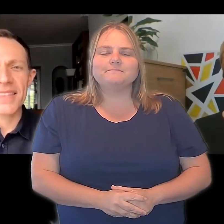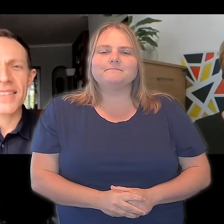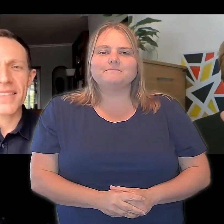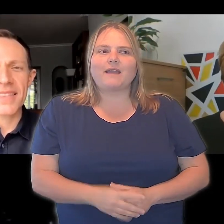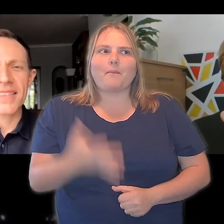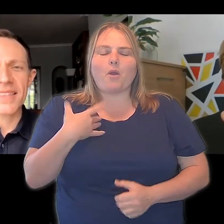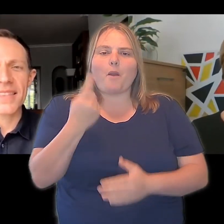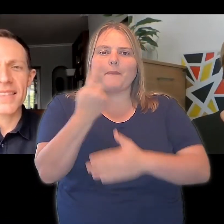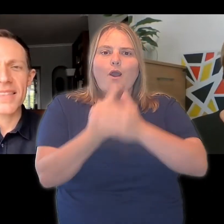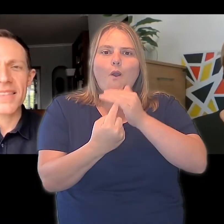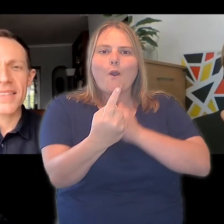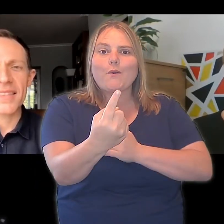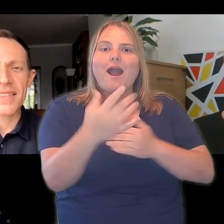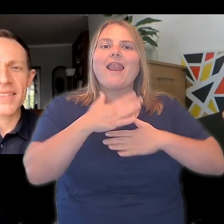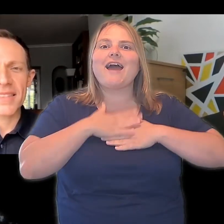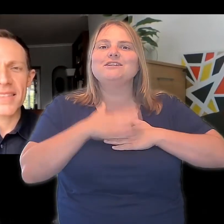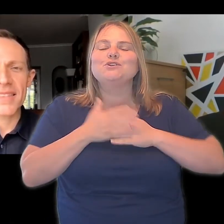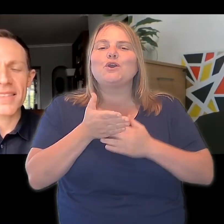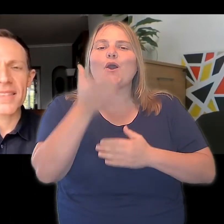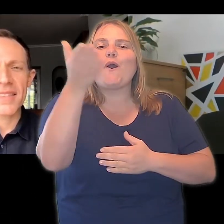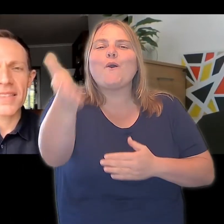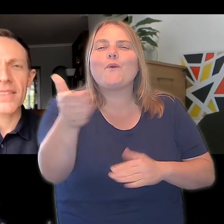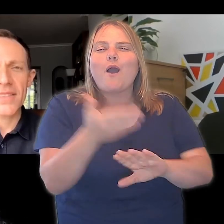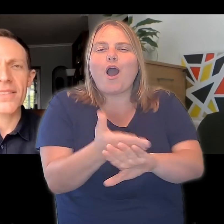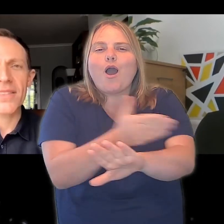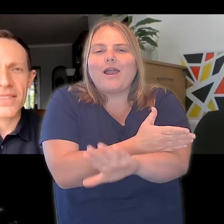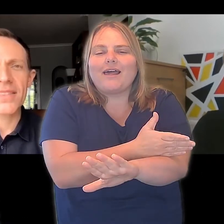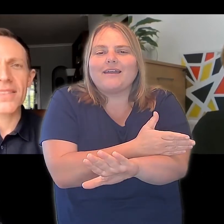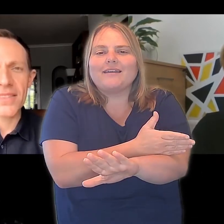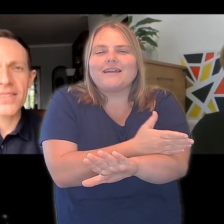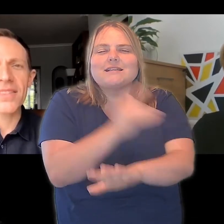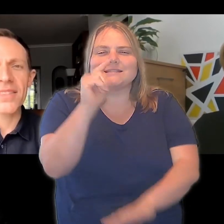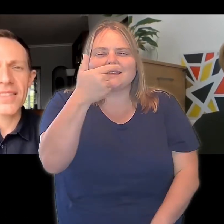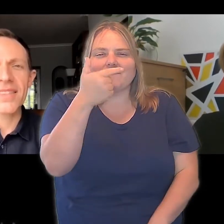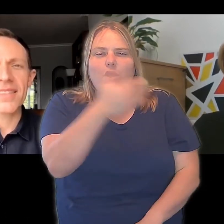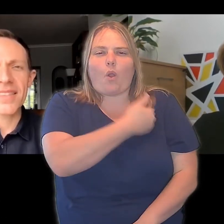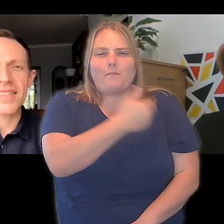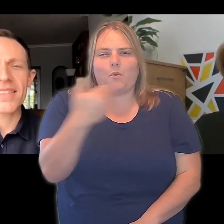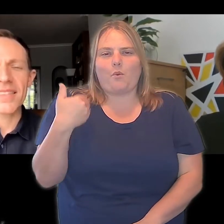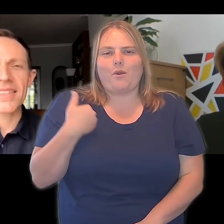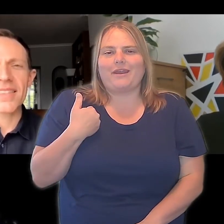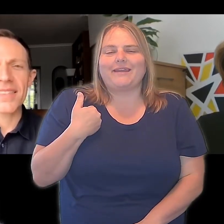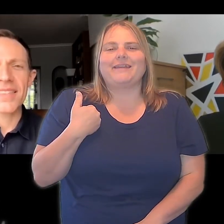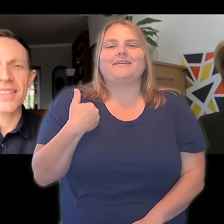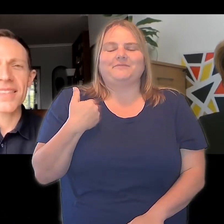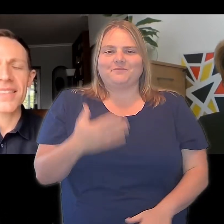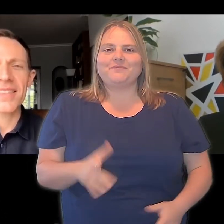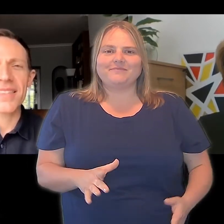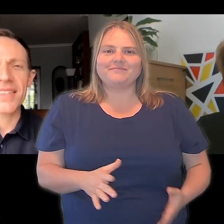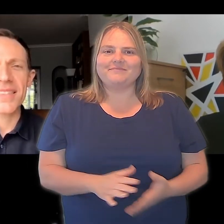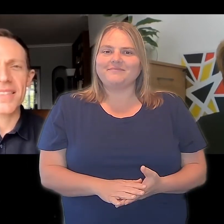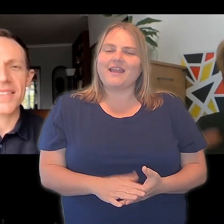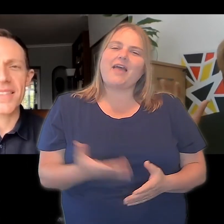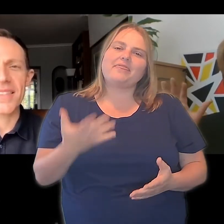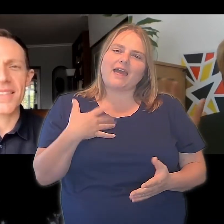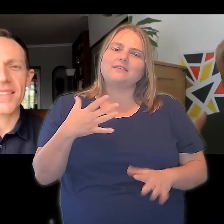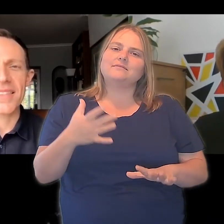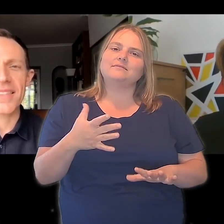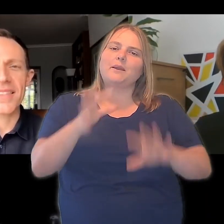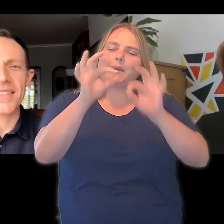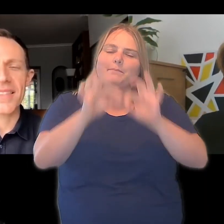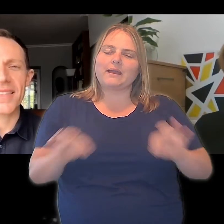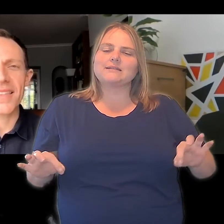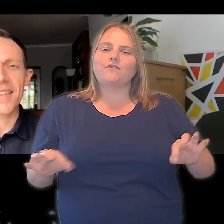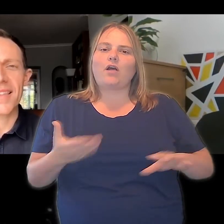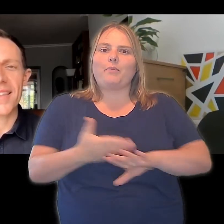own and I like to go really early about seven in the morning before I start the day. And I have that, that peaceful start before the day